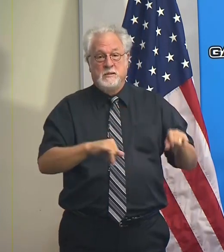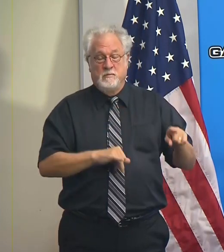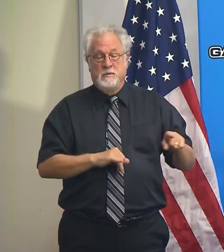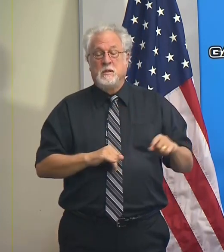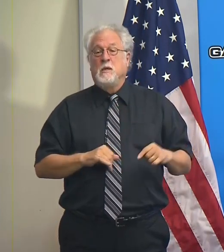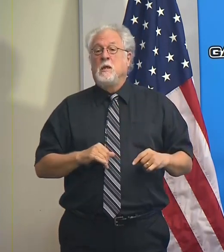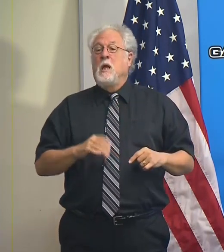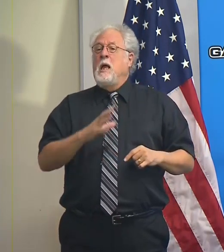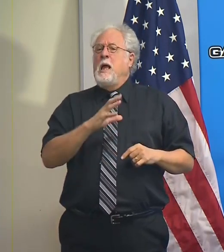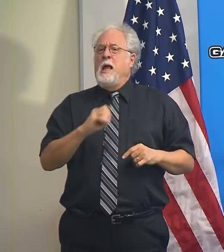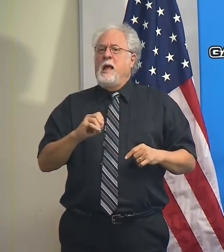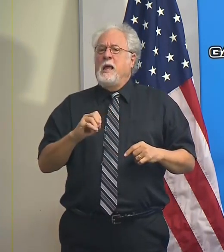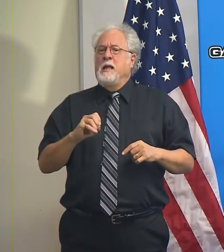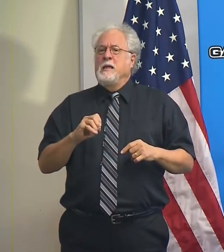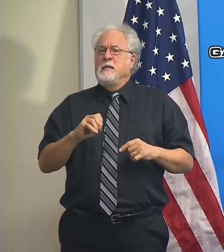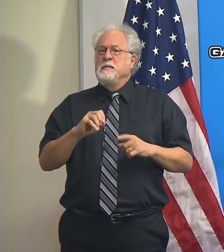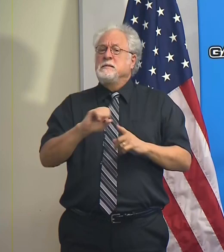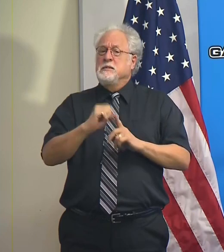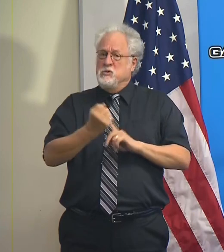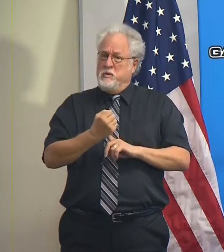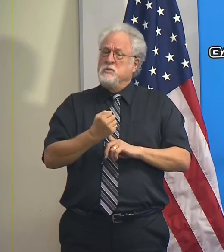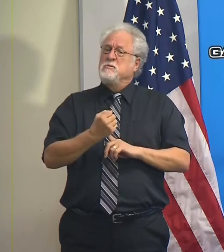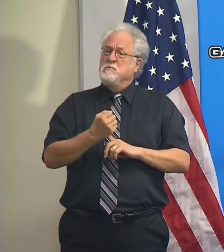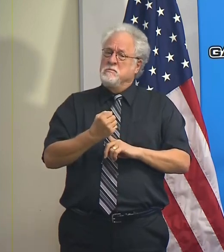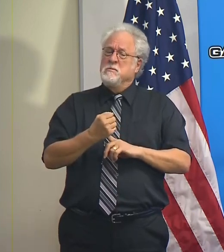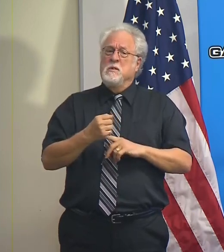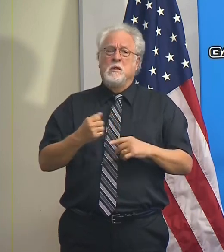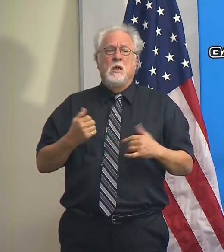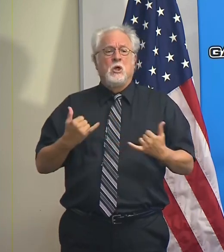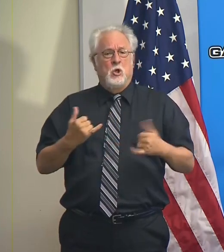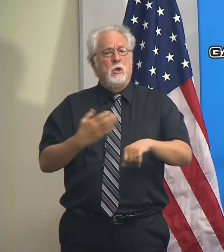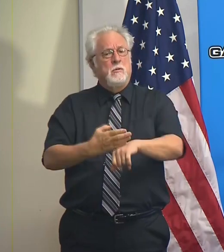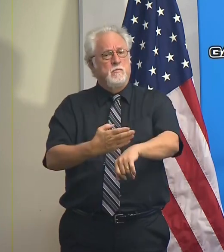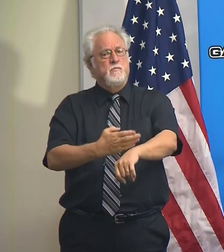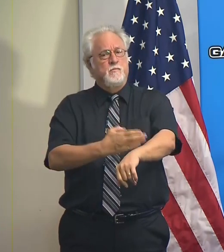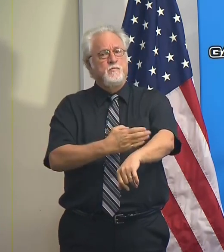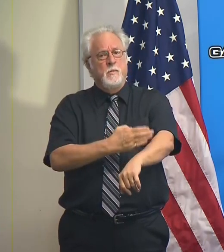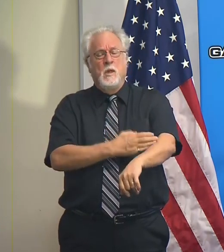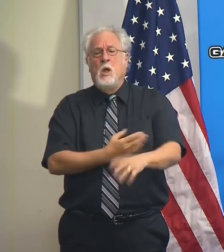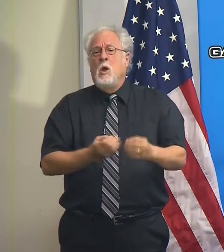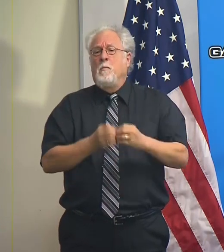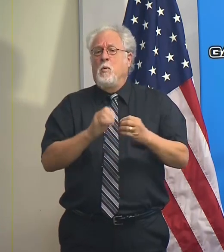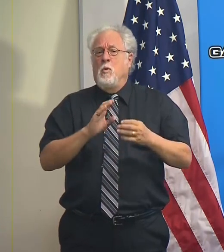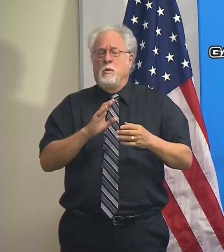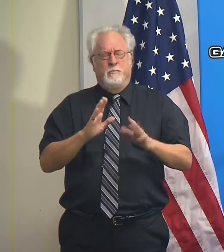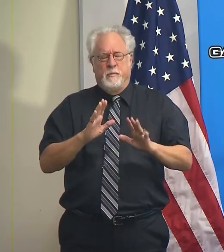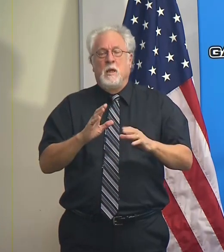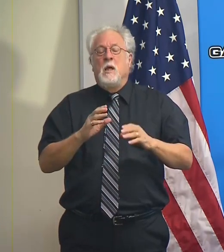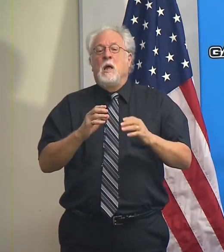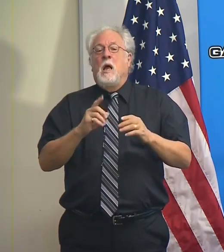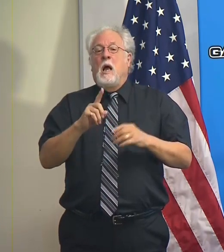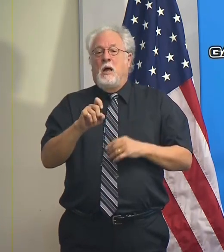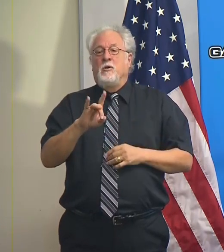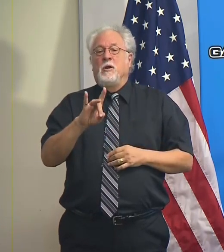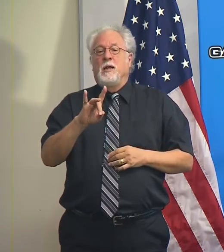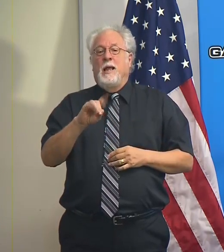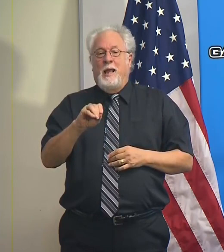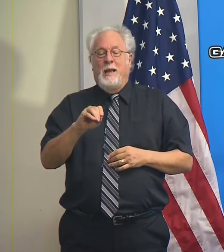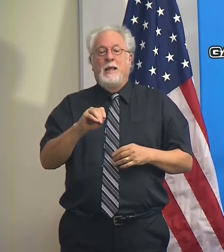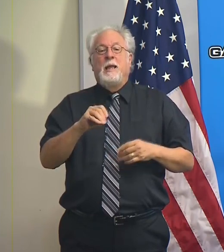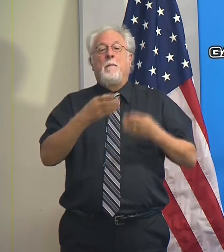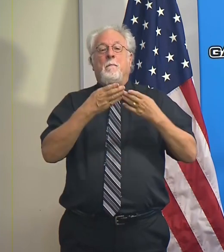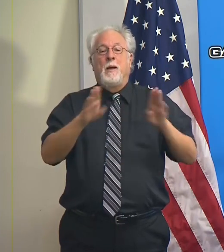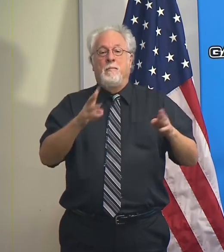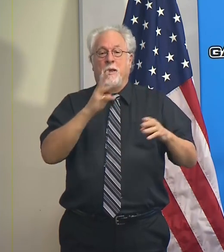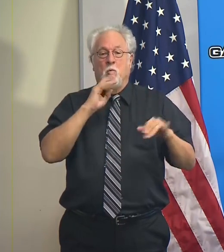and the situation is currently improving. There are 108 public water